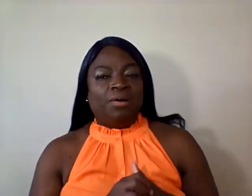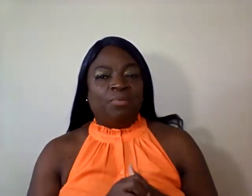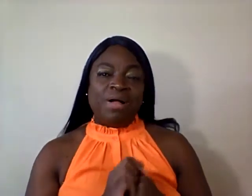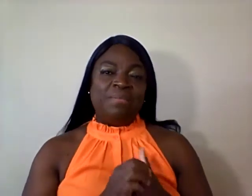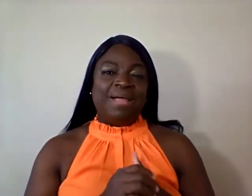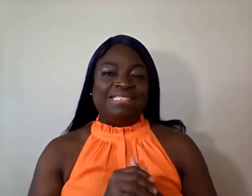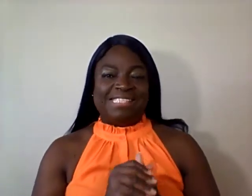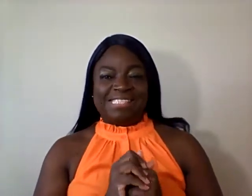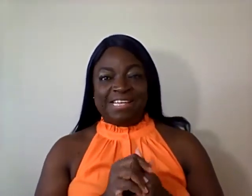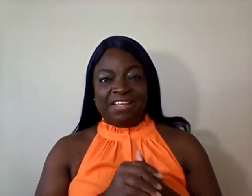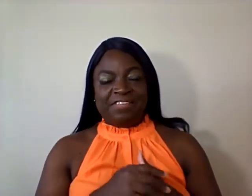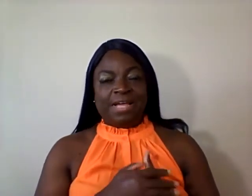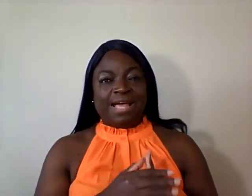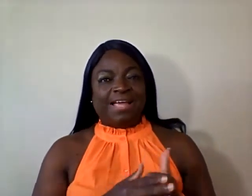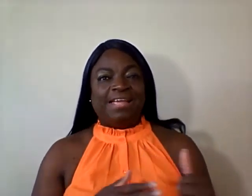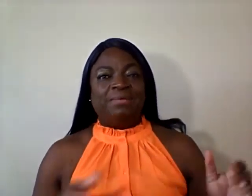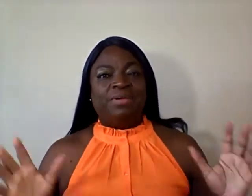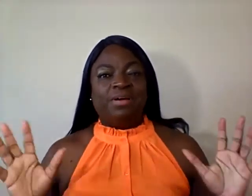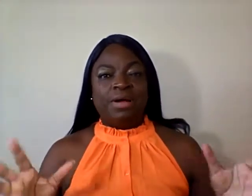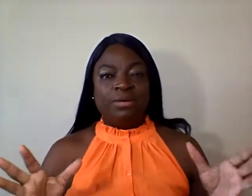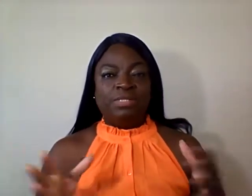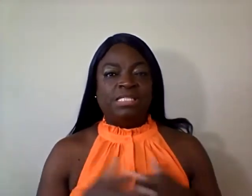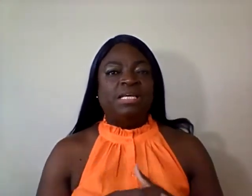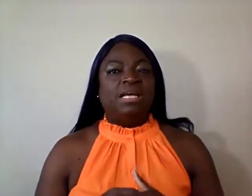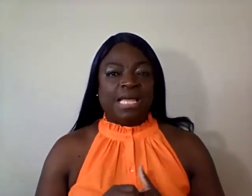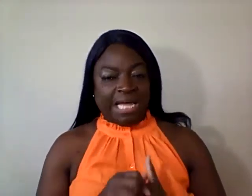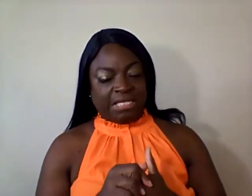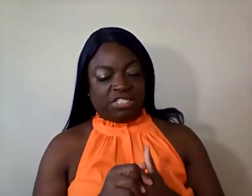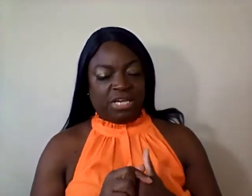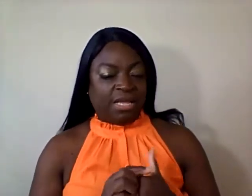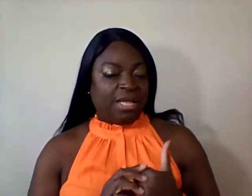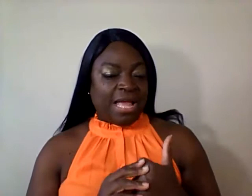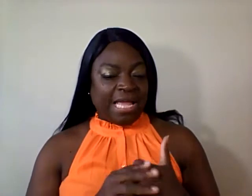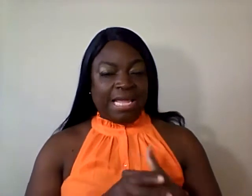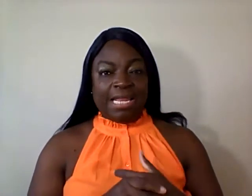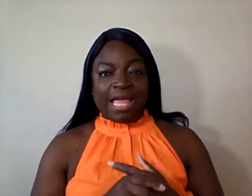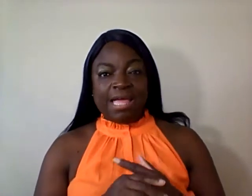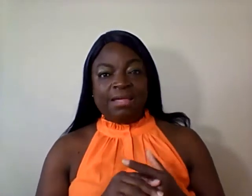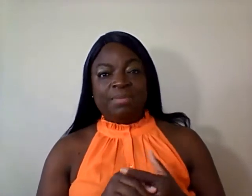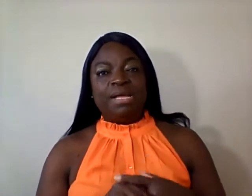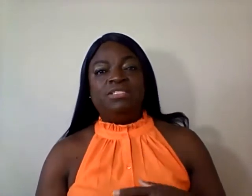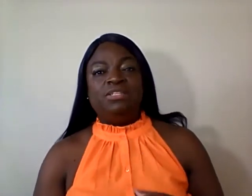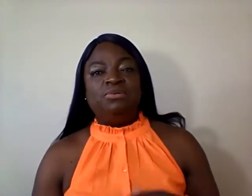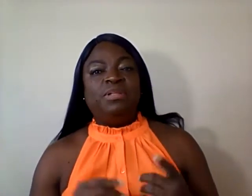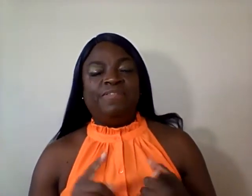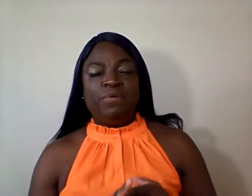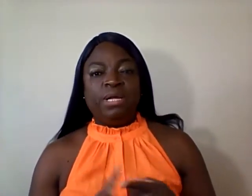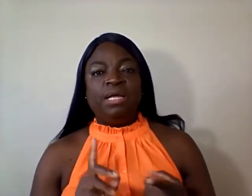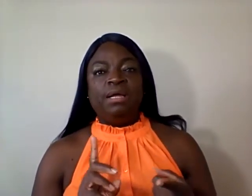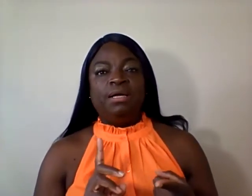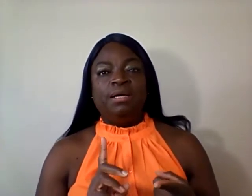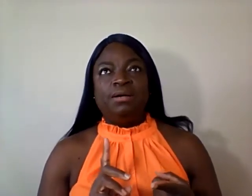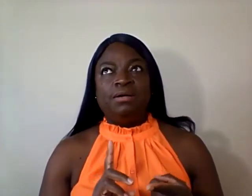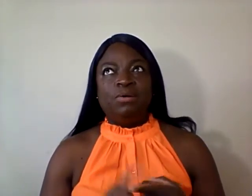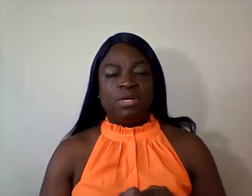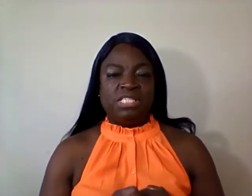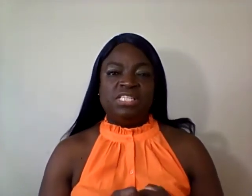Welcome back to She Living. I am your host, Angela, and I am here to do the 40 questions